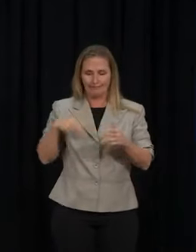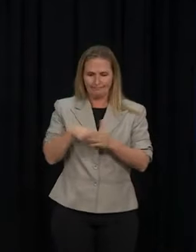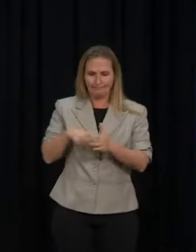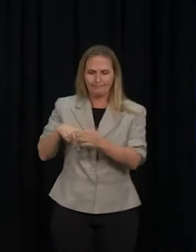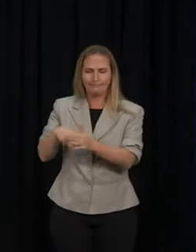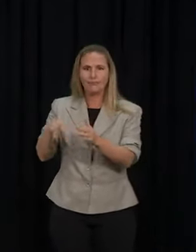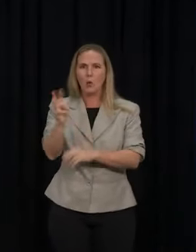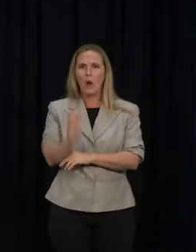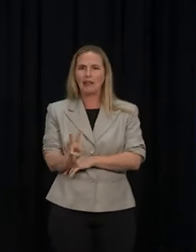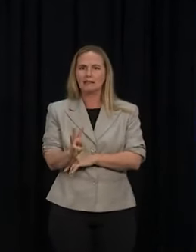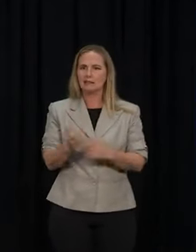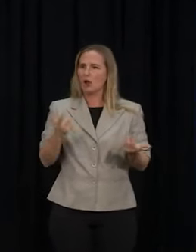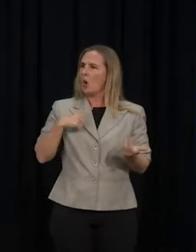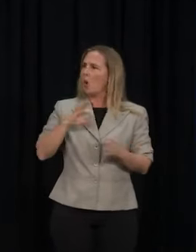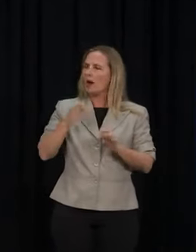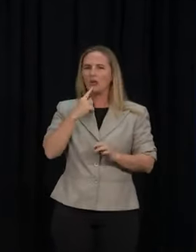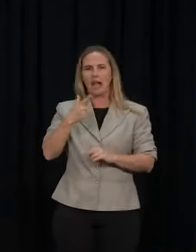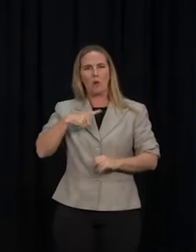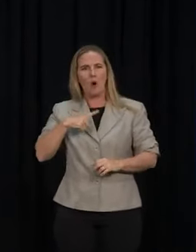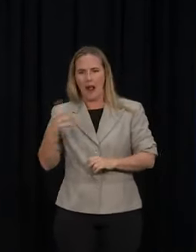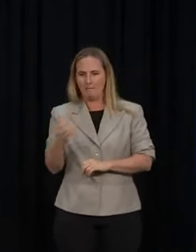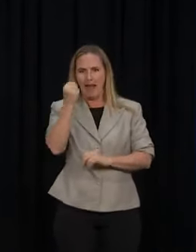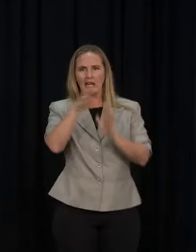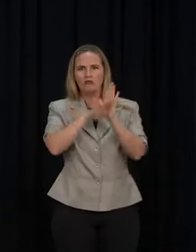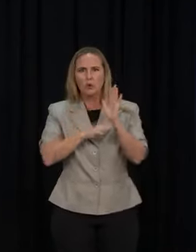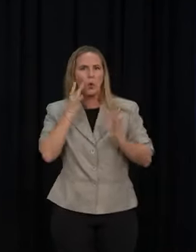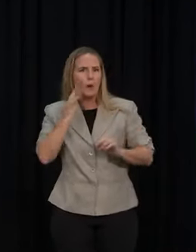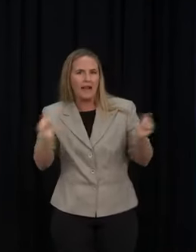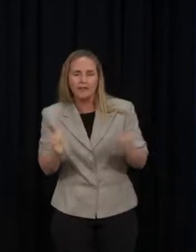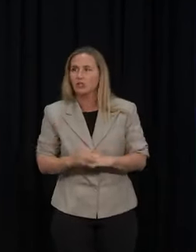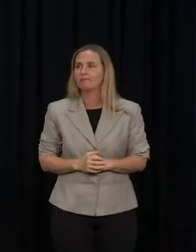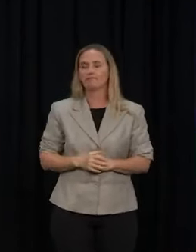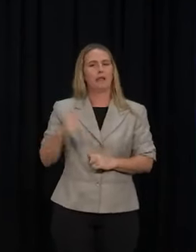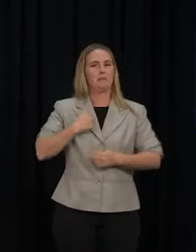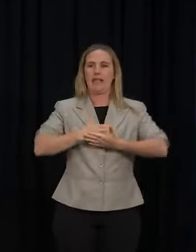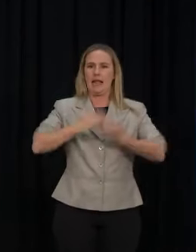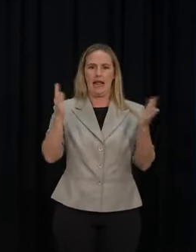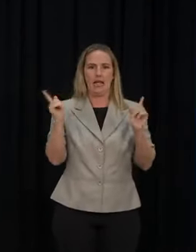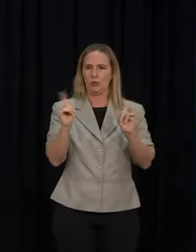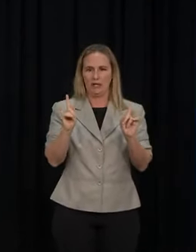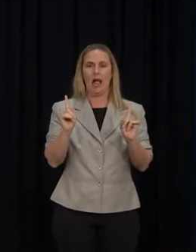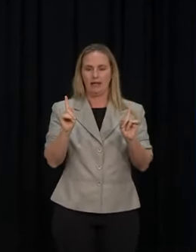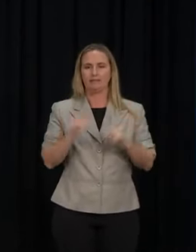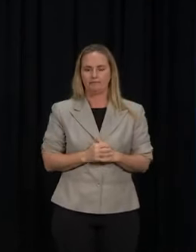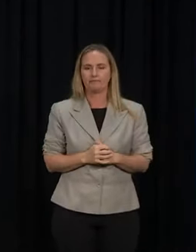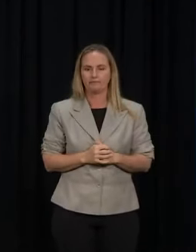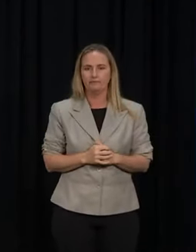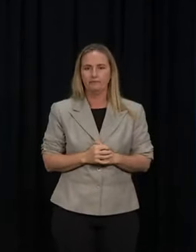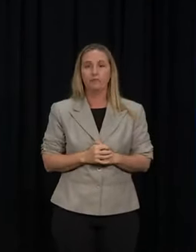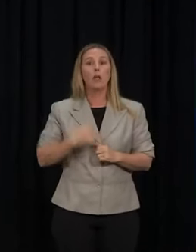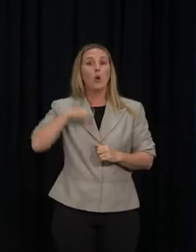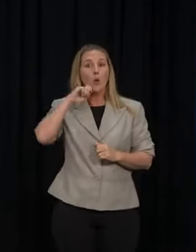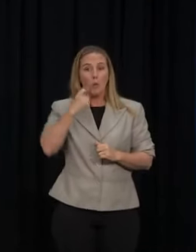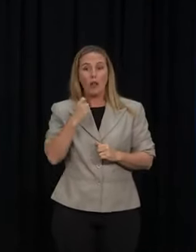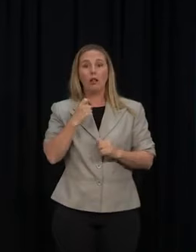date for when mandates will end? I've given a very clear indication here today that firstly, we'll be looking to do that when it